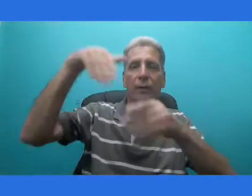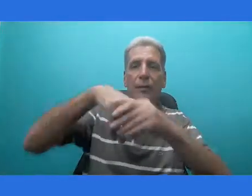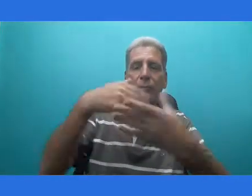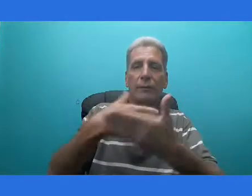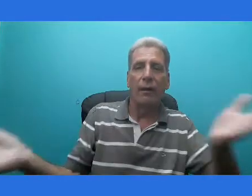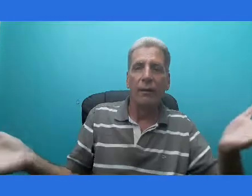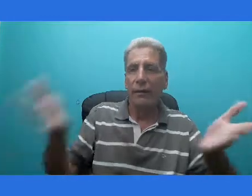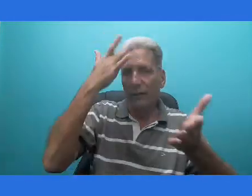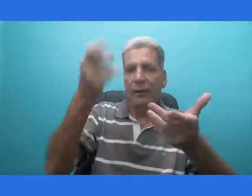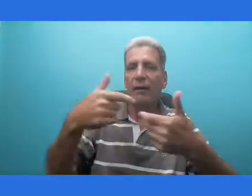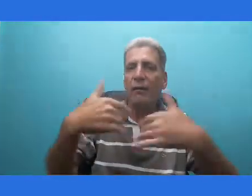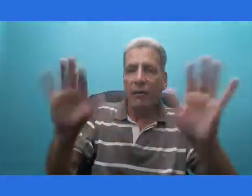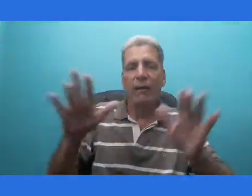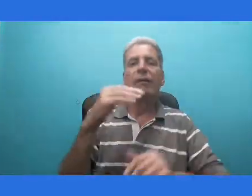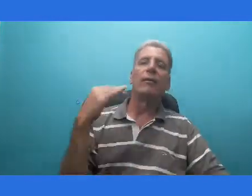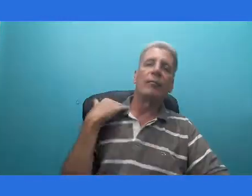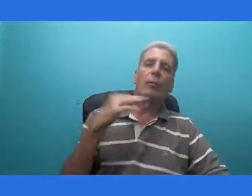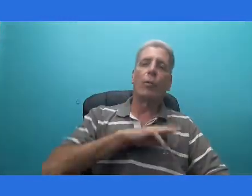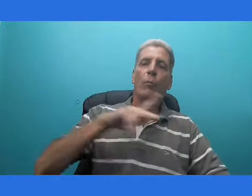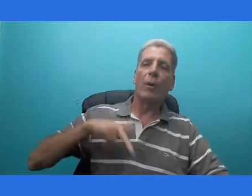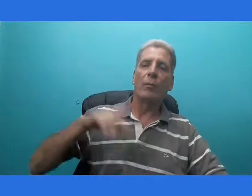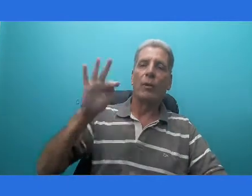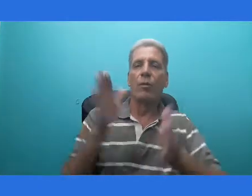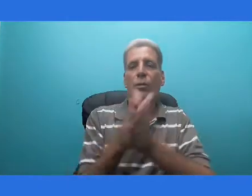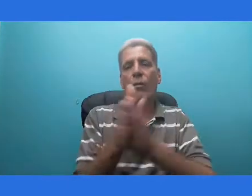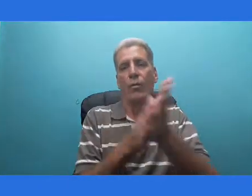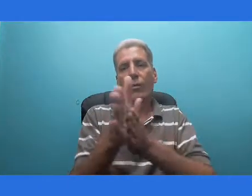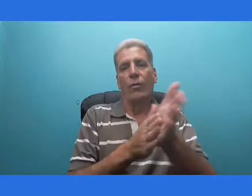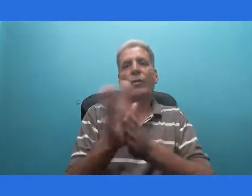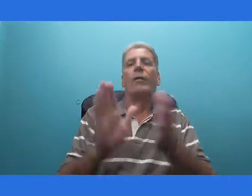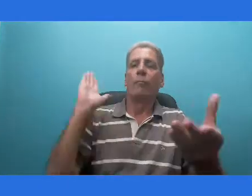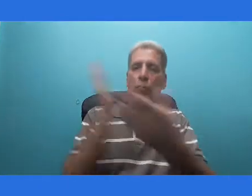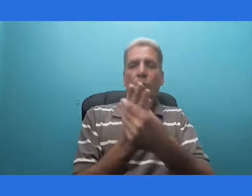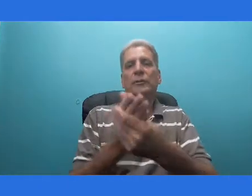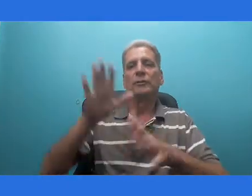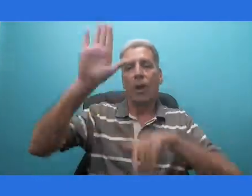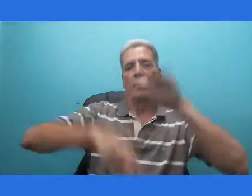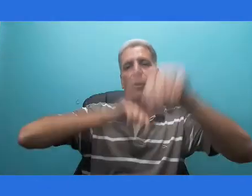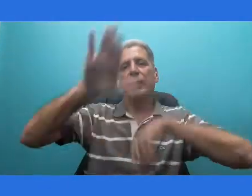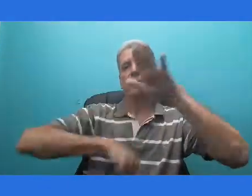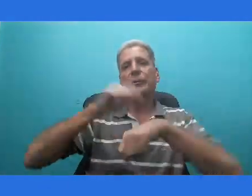That's Sorry, that's right. You guys tired